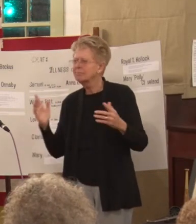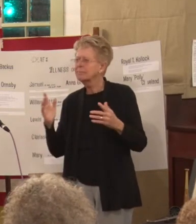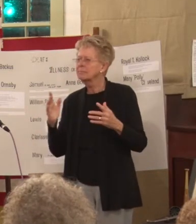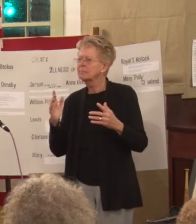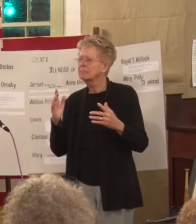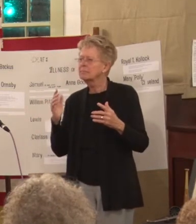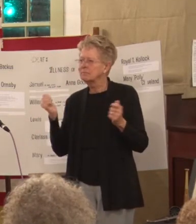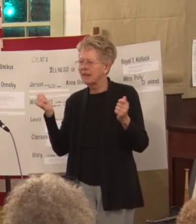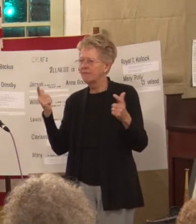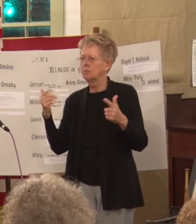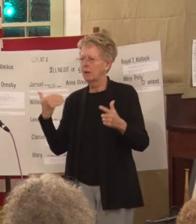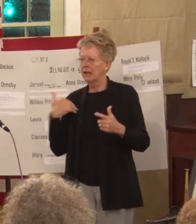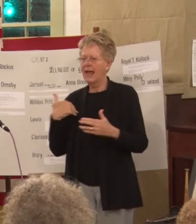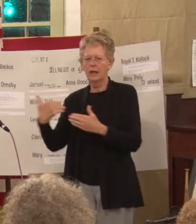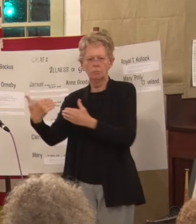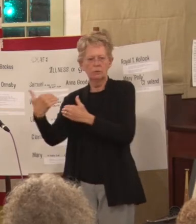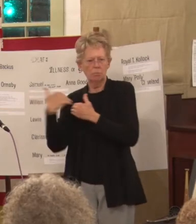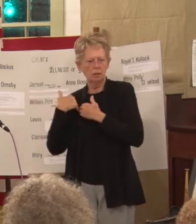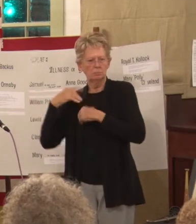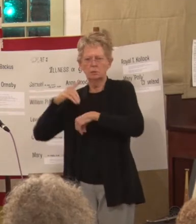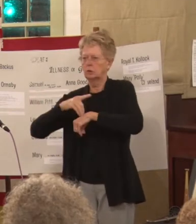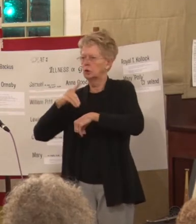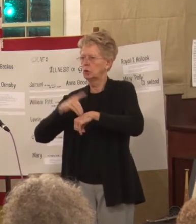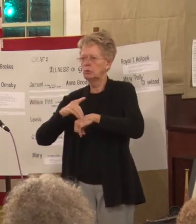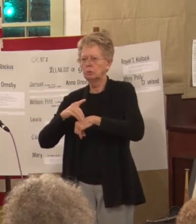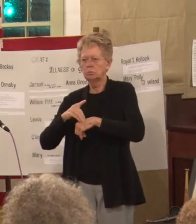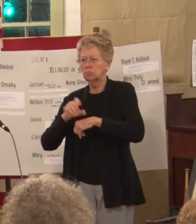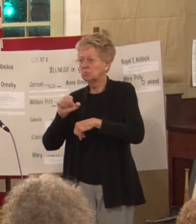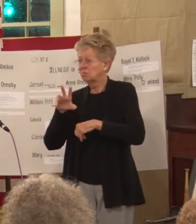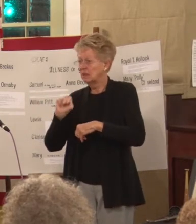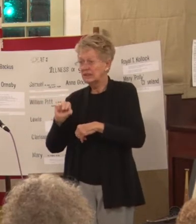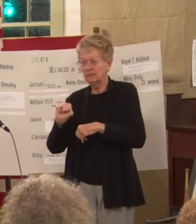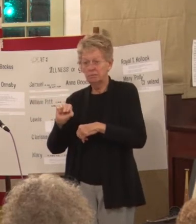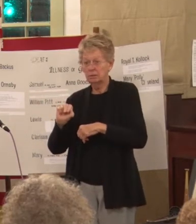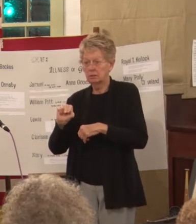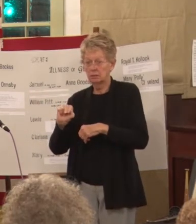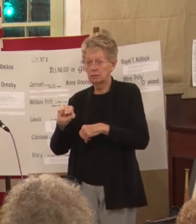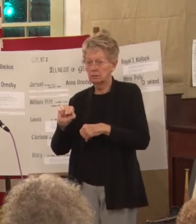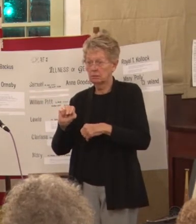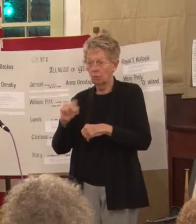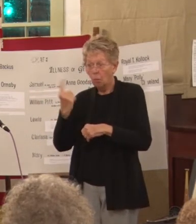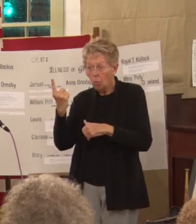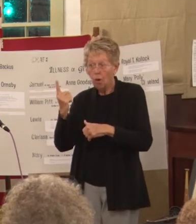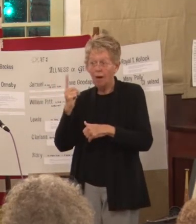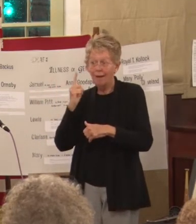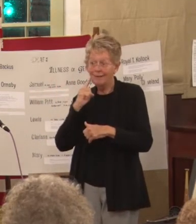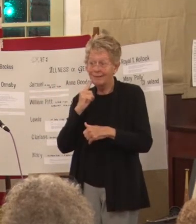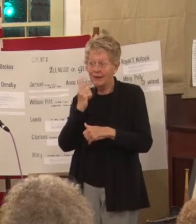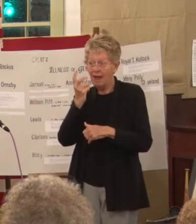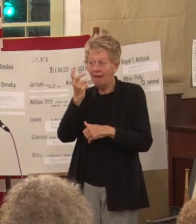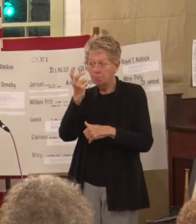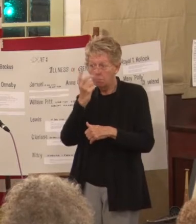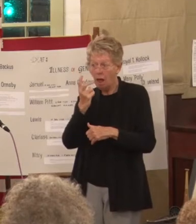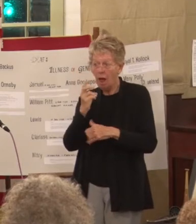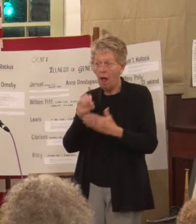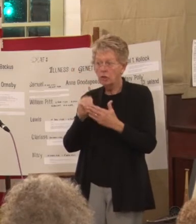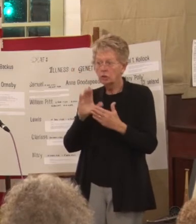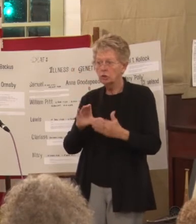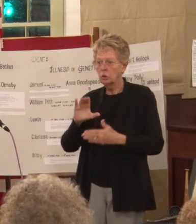responsibilities and duties. Even one of the first deaf-blind students, Julie Brace, who came to our school, she